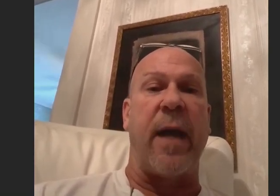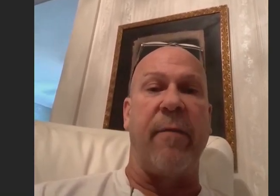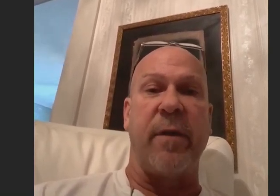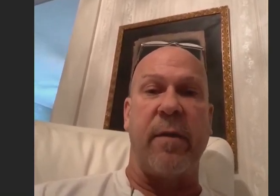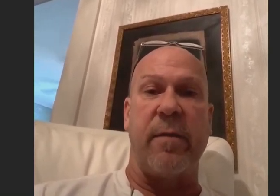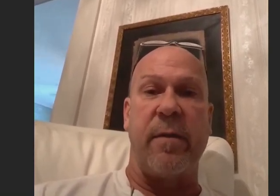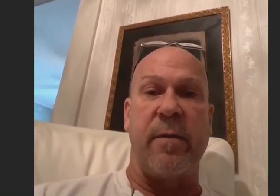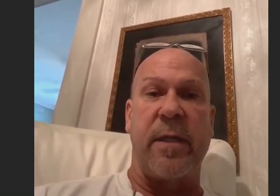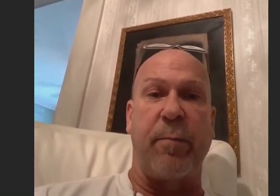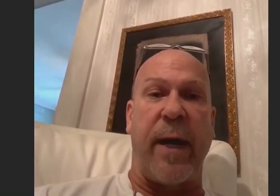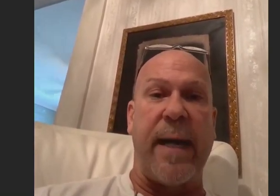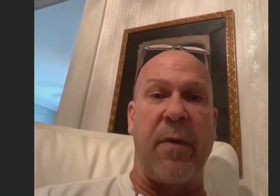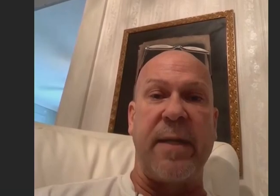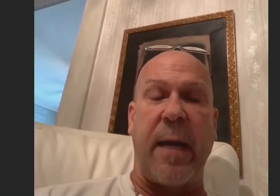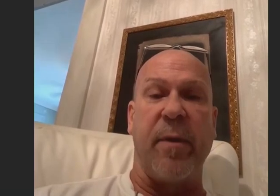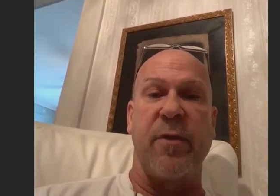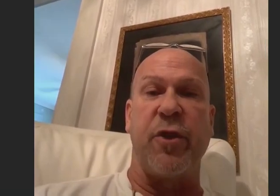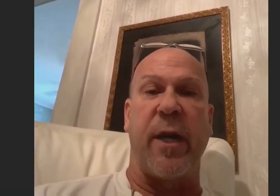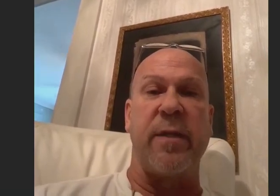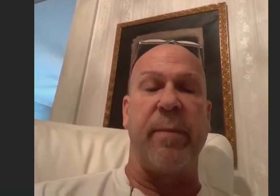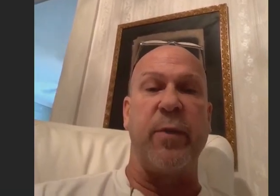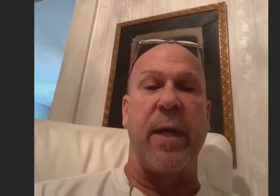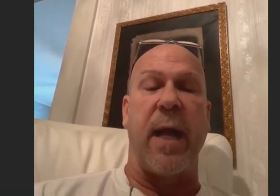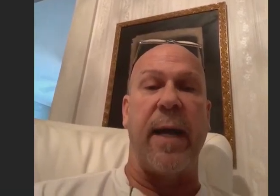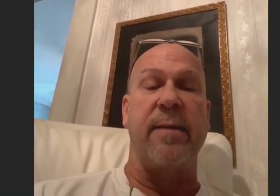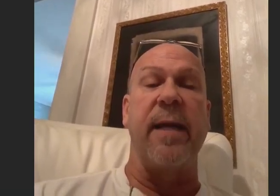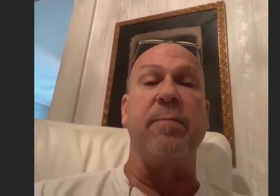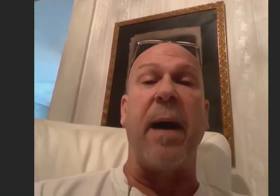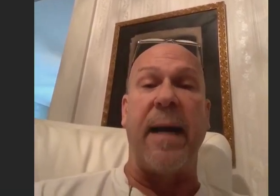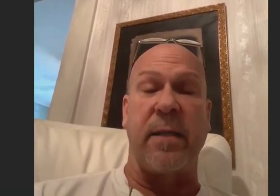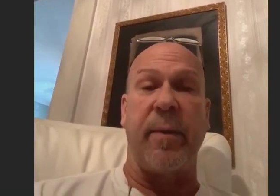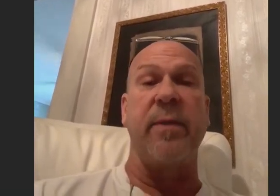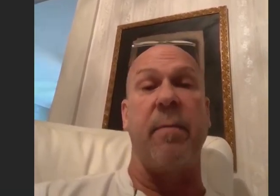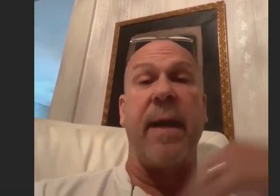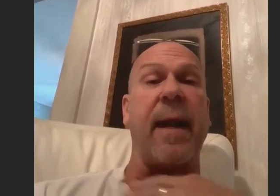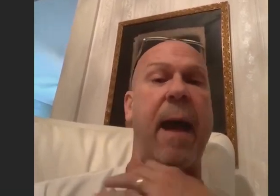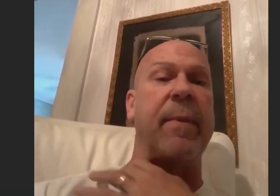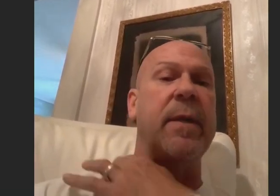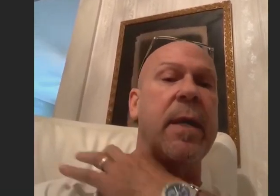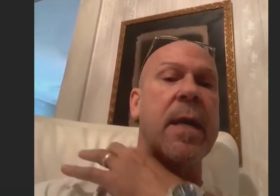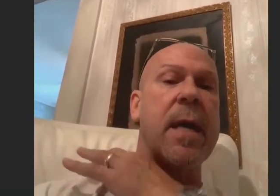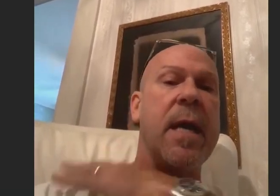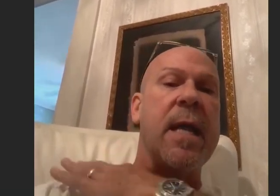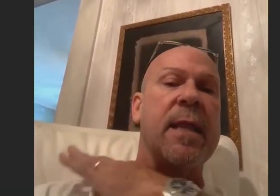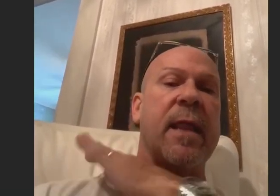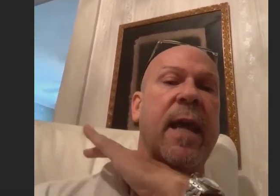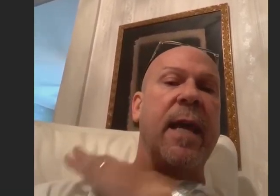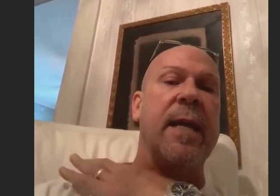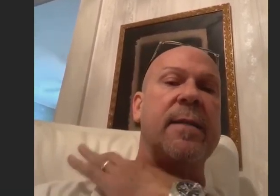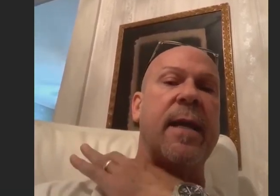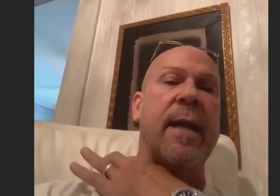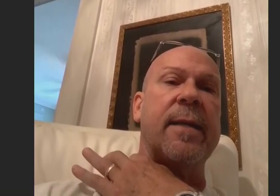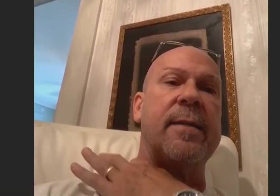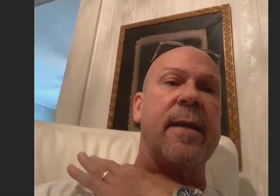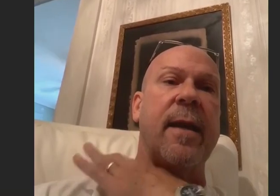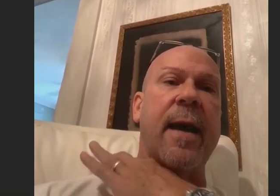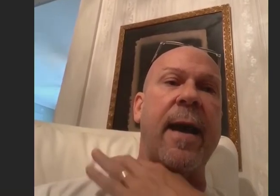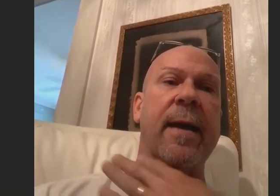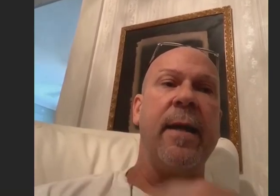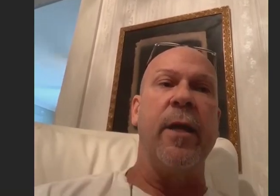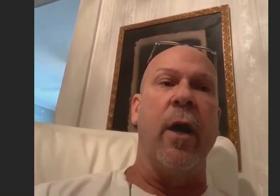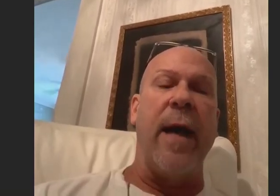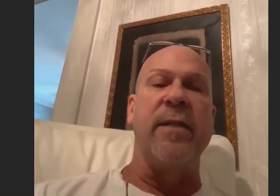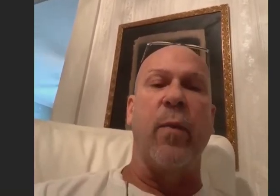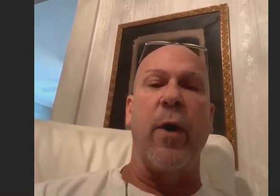sanitizers. You have to spray down the tables and chairs in between clients. It's possible to make it happen. The thing is, is,